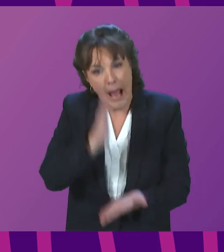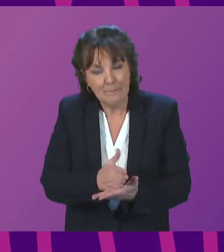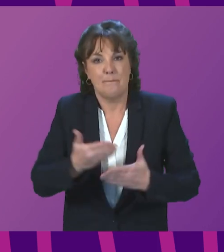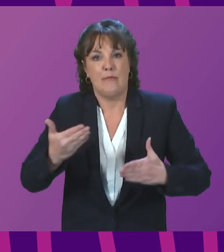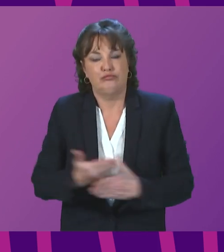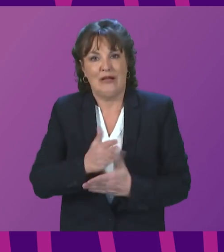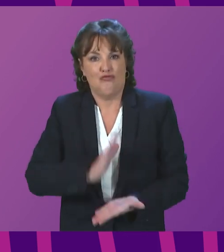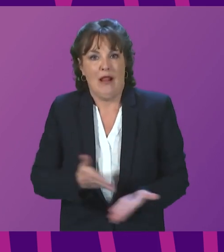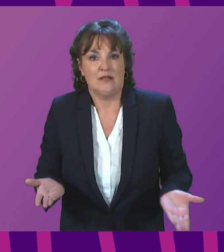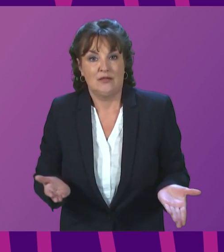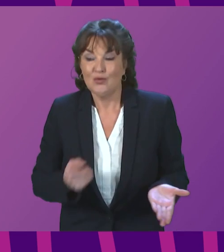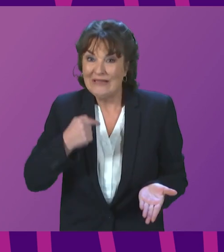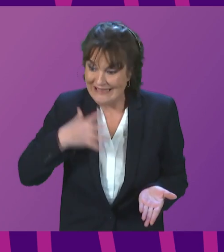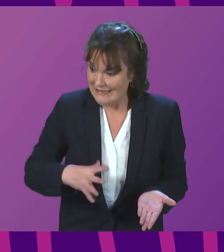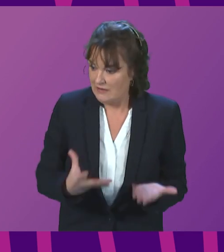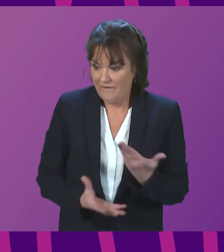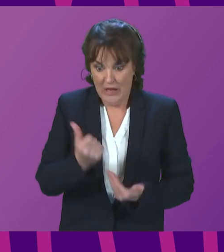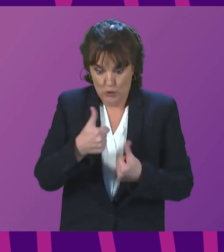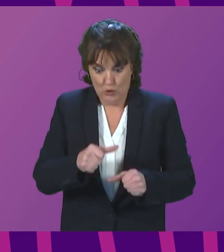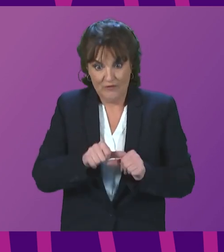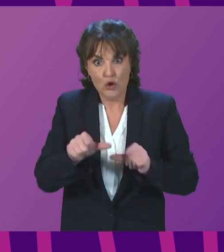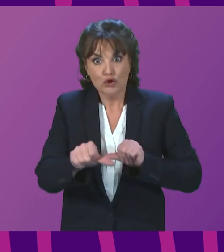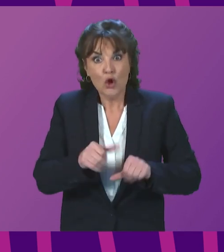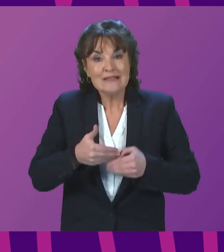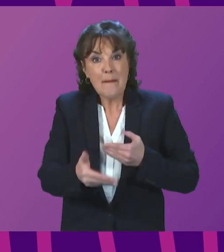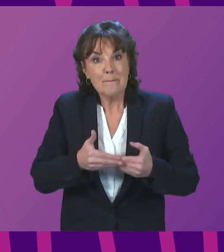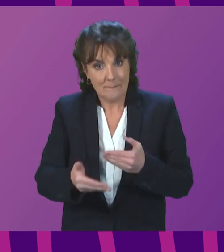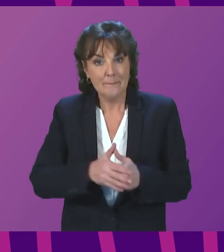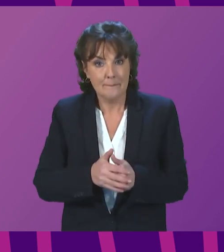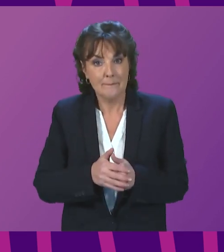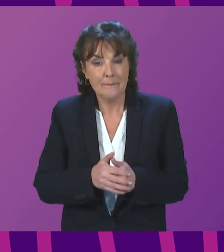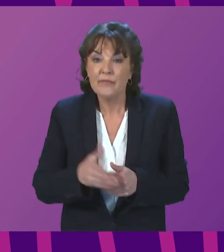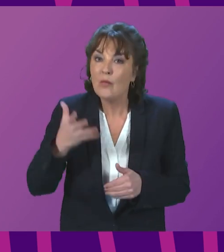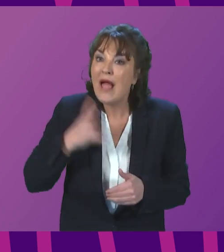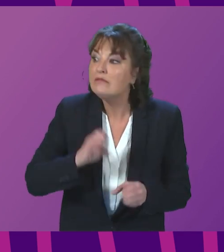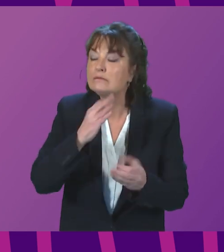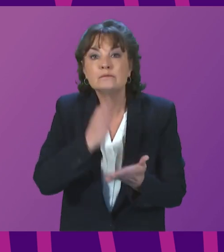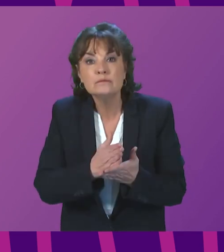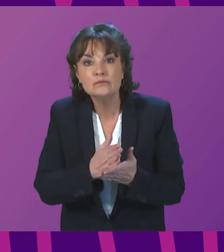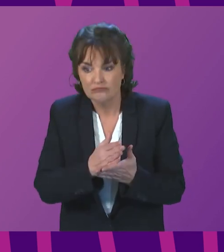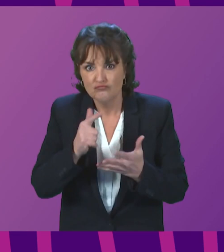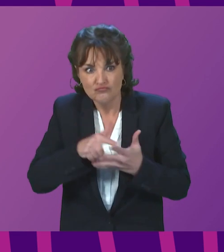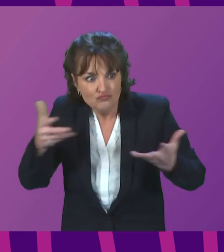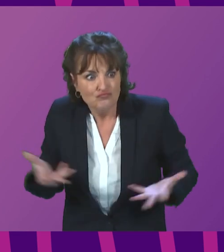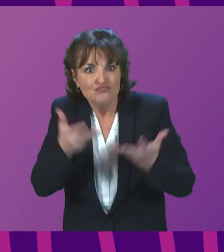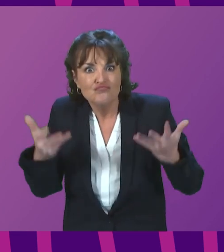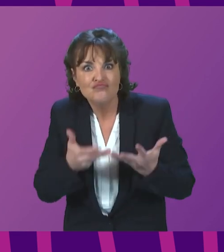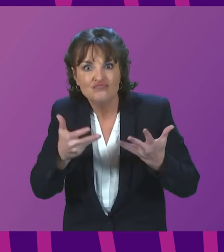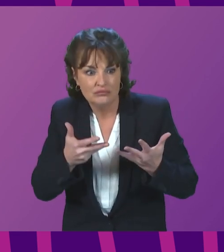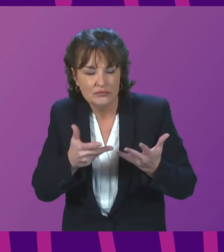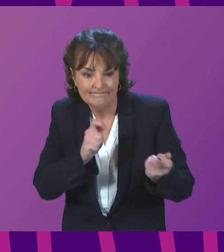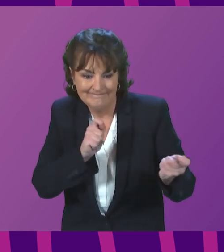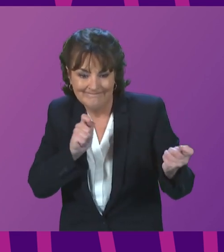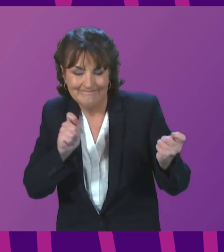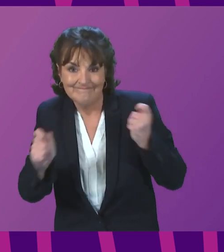So we need to find the solutions now, and we need to make sure that we are accelerating that transition to renewable and